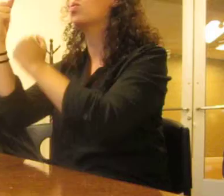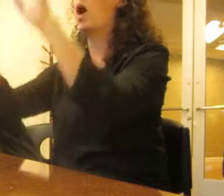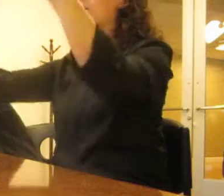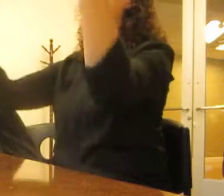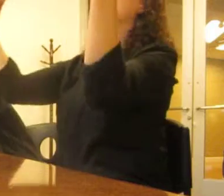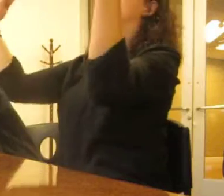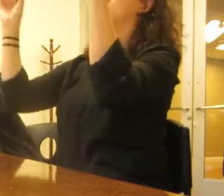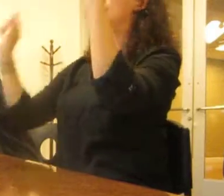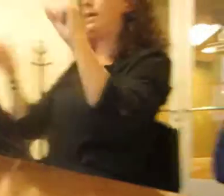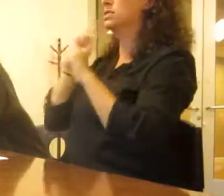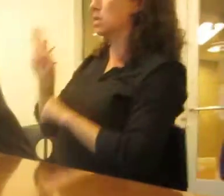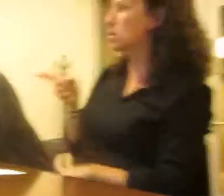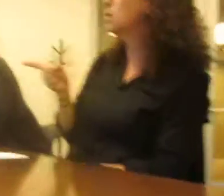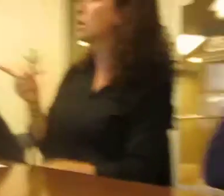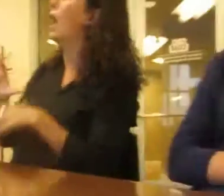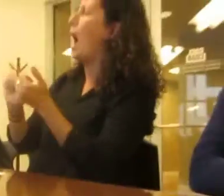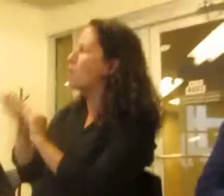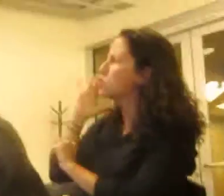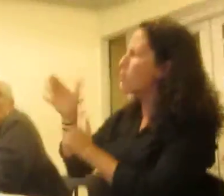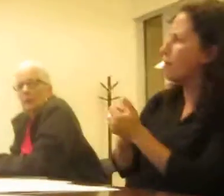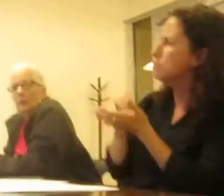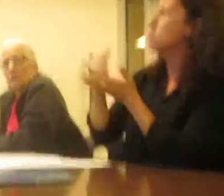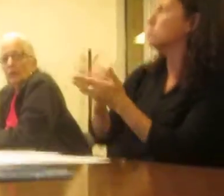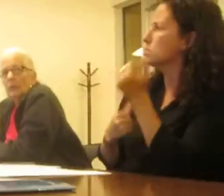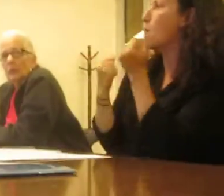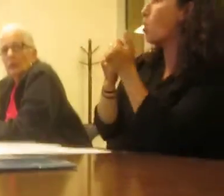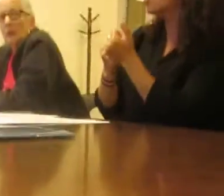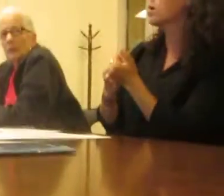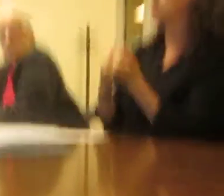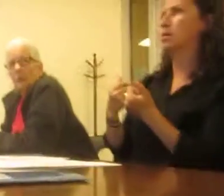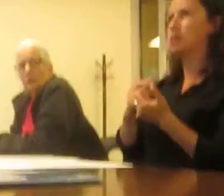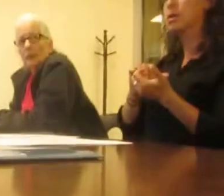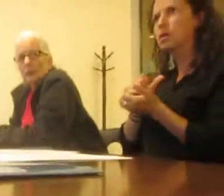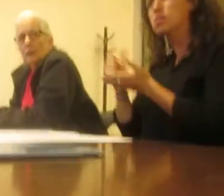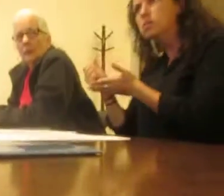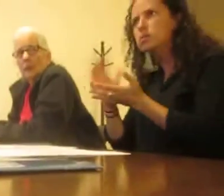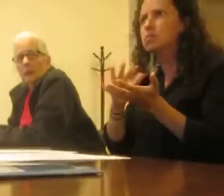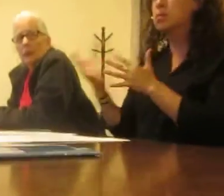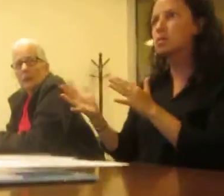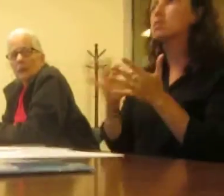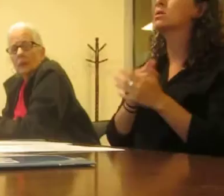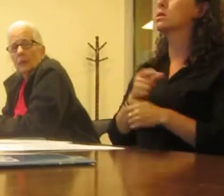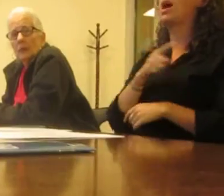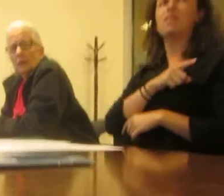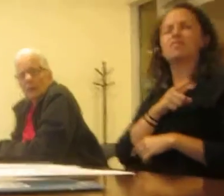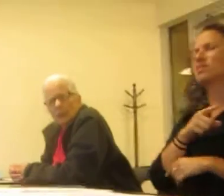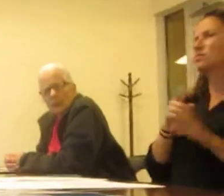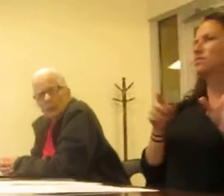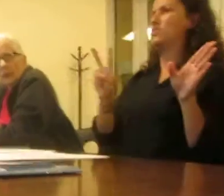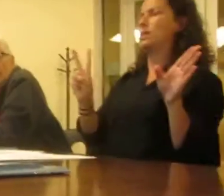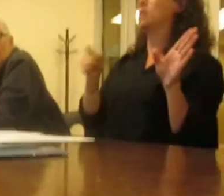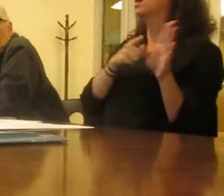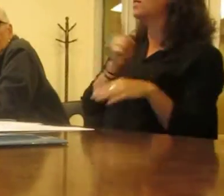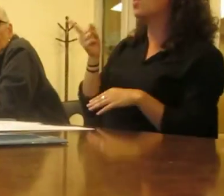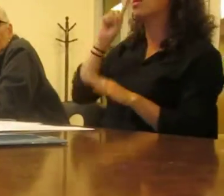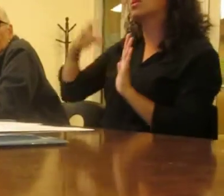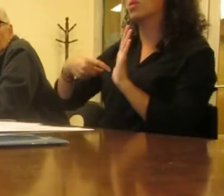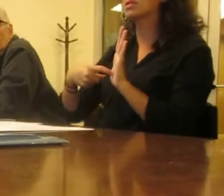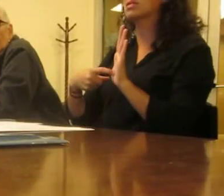What are you going to do for them? What can we do for you? Have you ever noticed how few Latin's ever